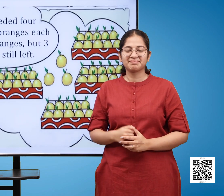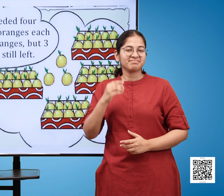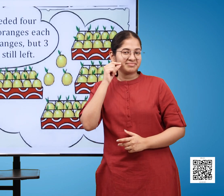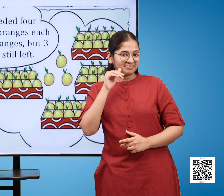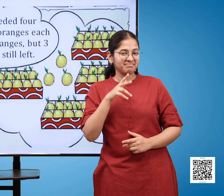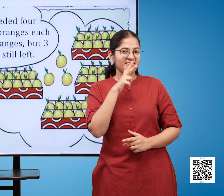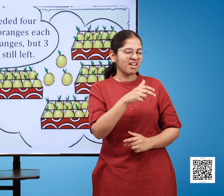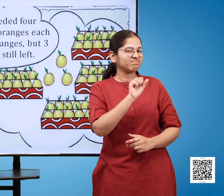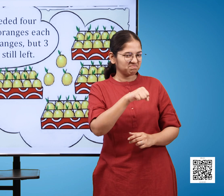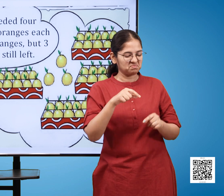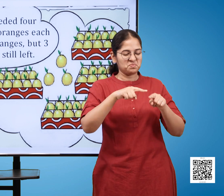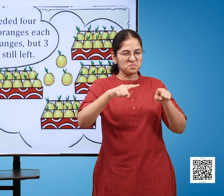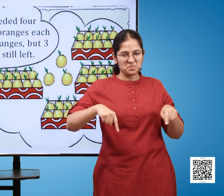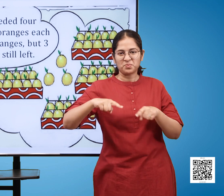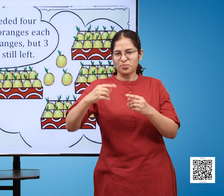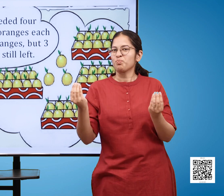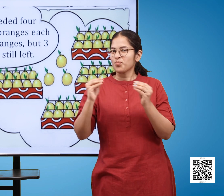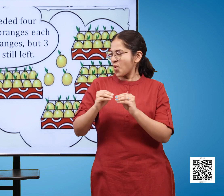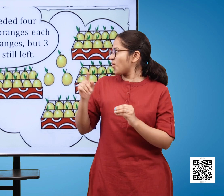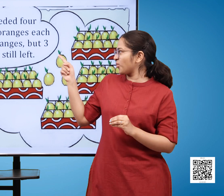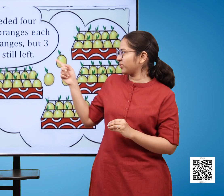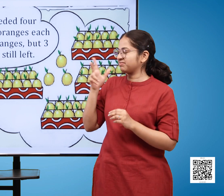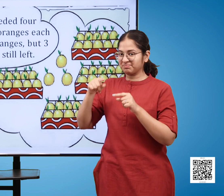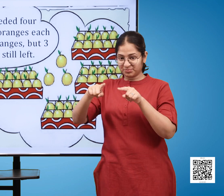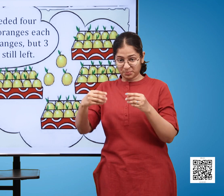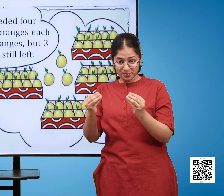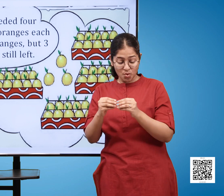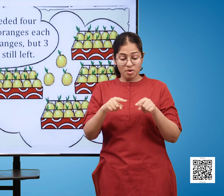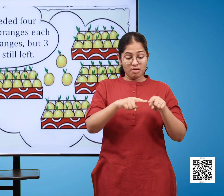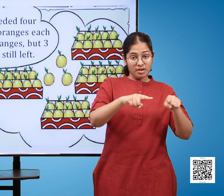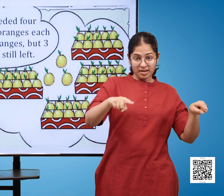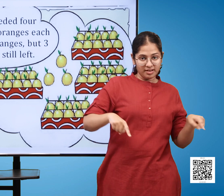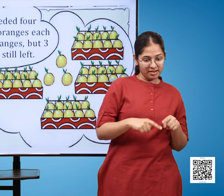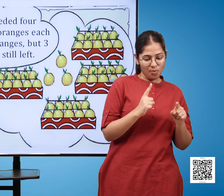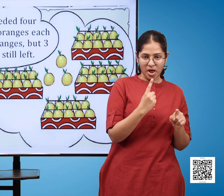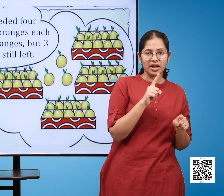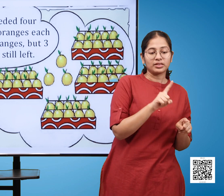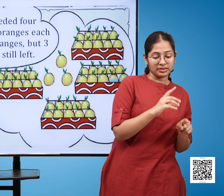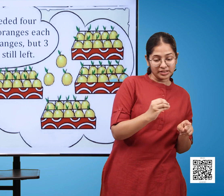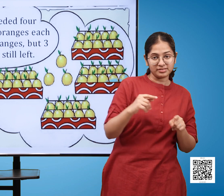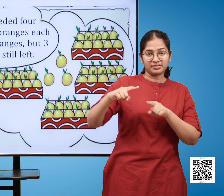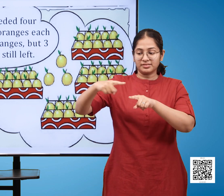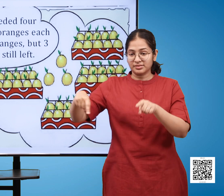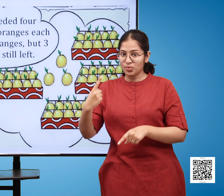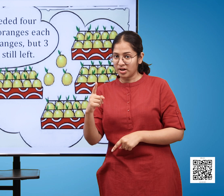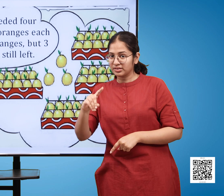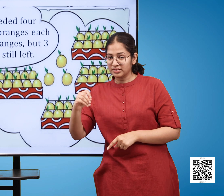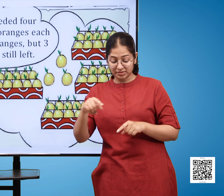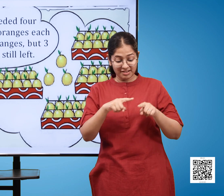yes i needed four trays of 10 oranges each to put 40 oranges but three oranges are still left